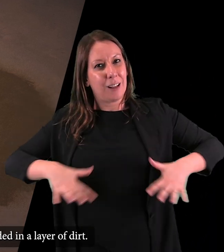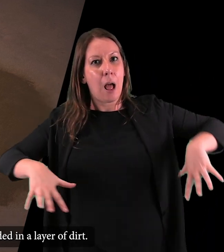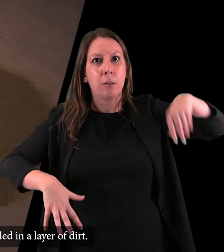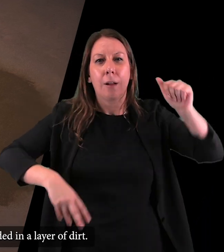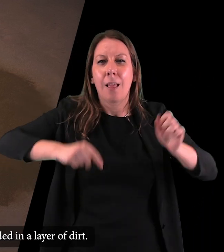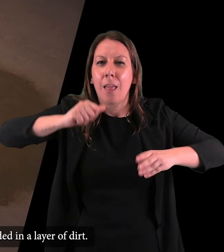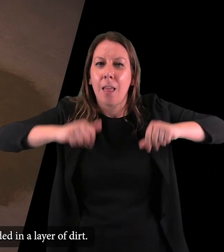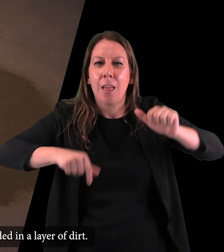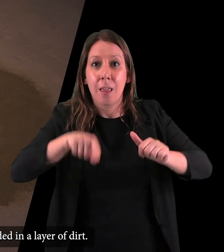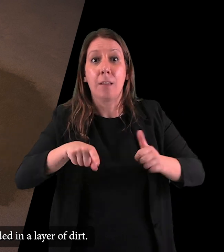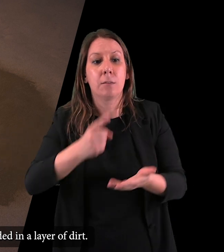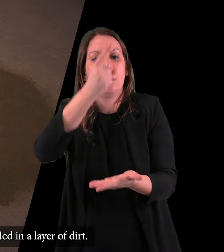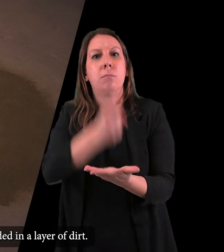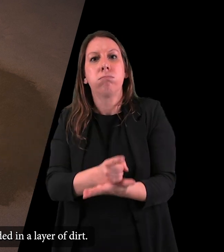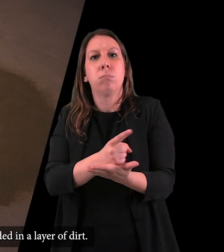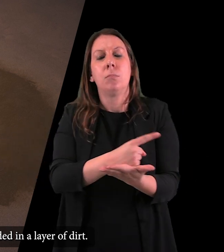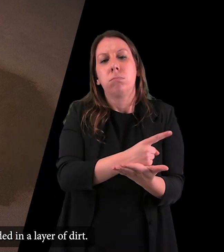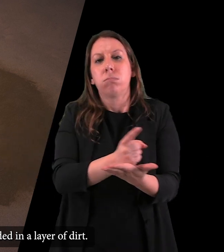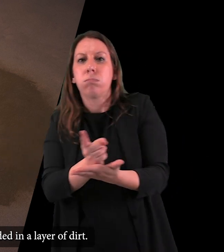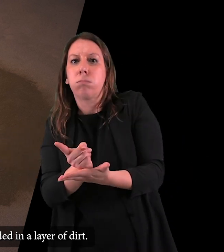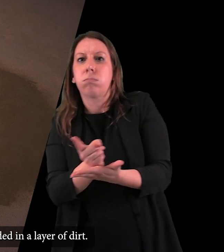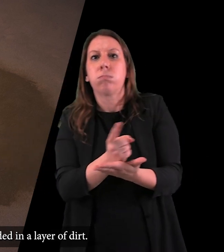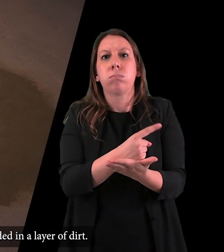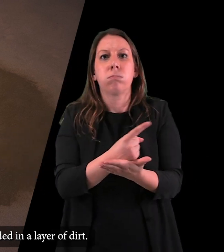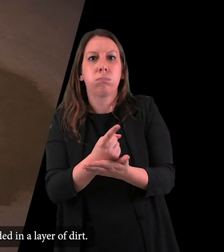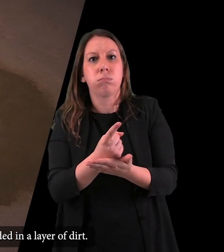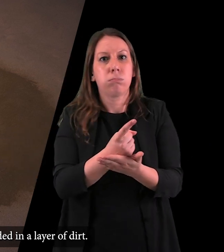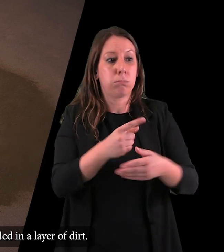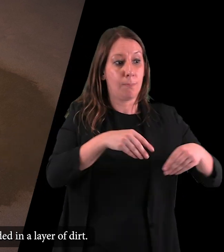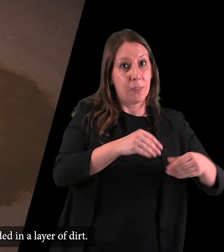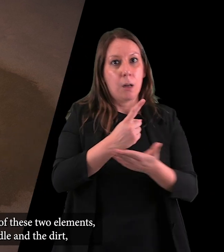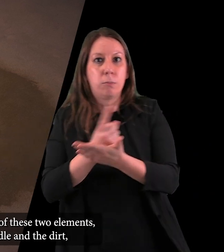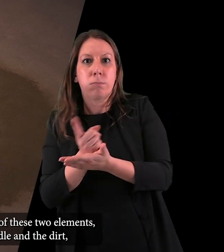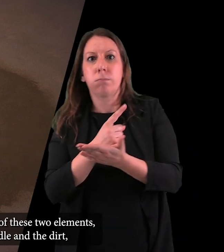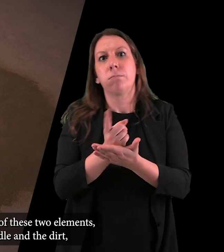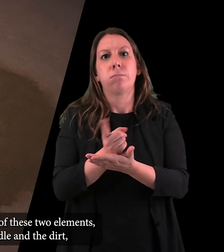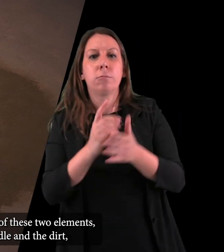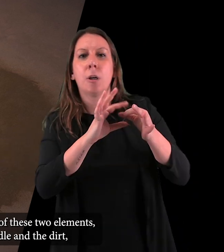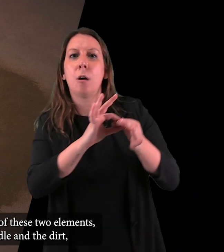-2007 It is embedded in a layer of dirt